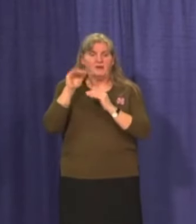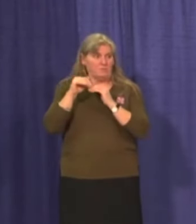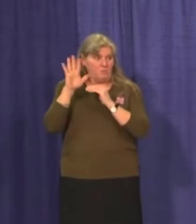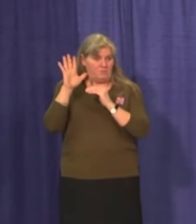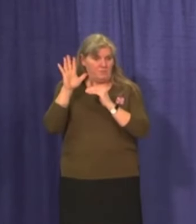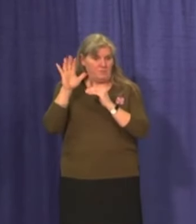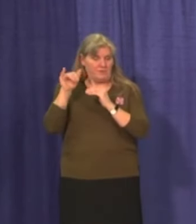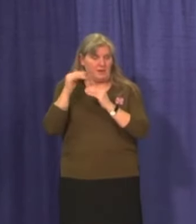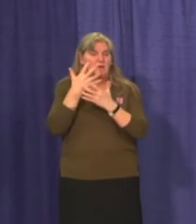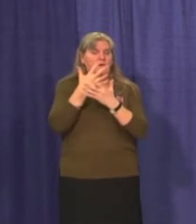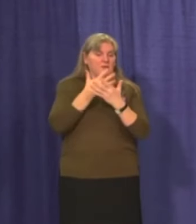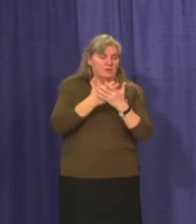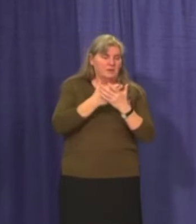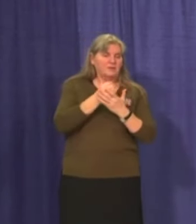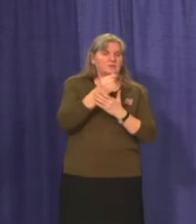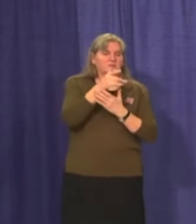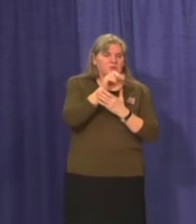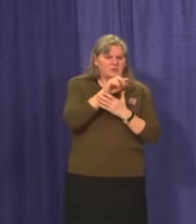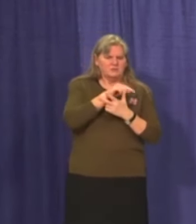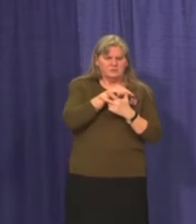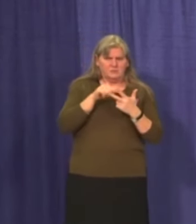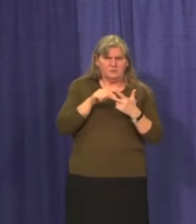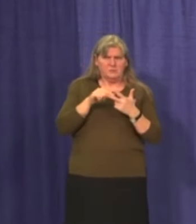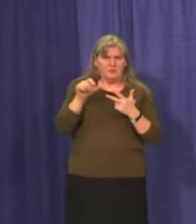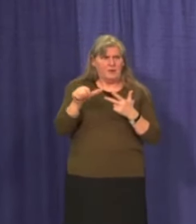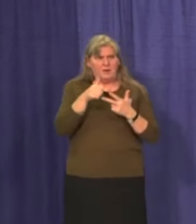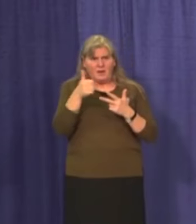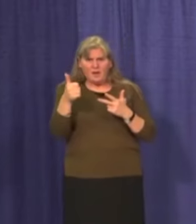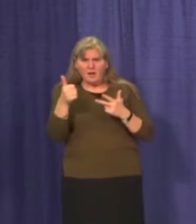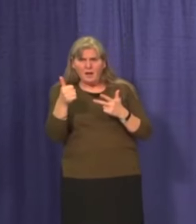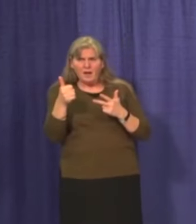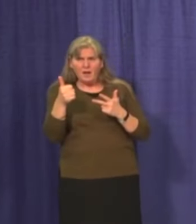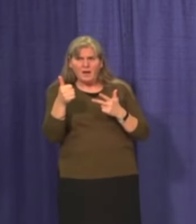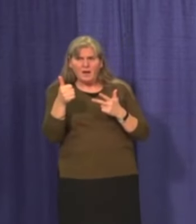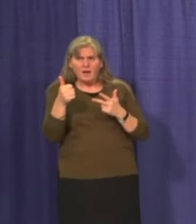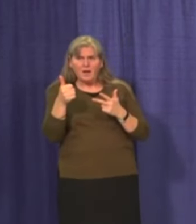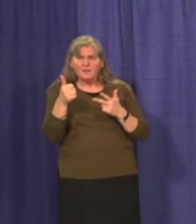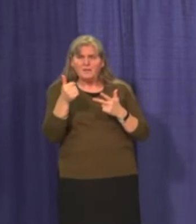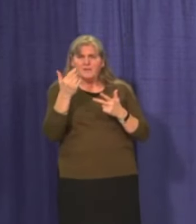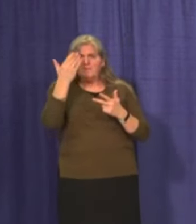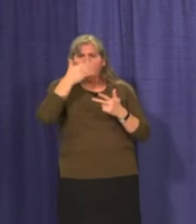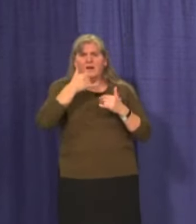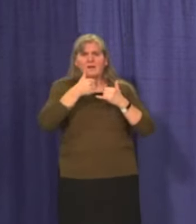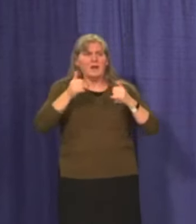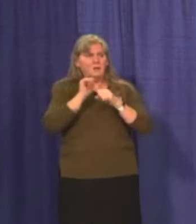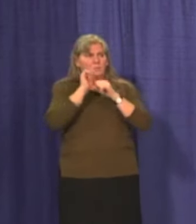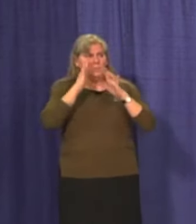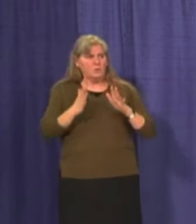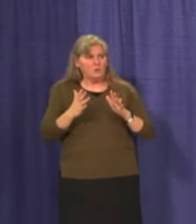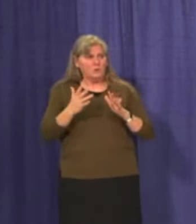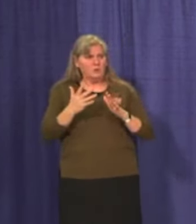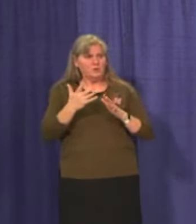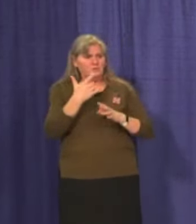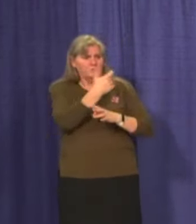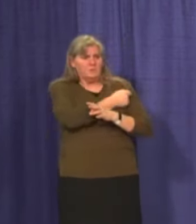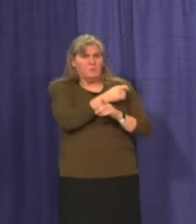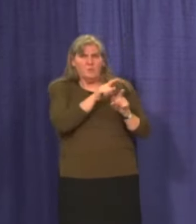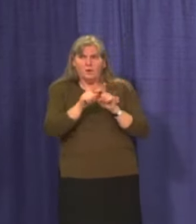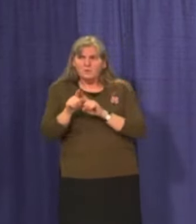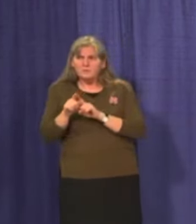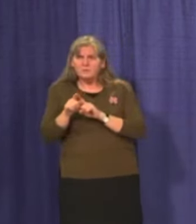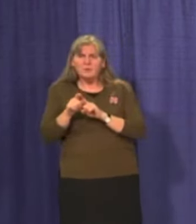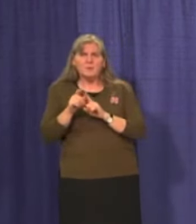the correctional center and the shelter. Have there been other environments other than frontline healthcare workers who have been immunized, such as